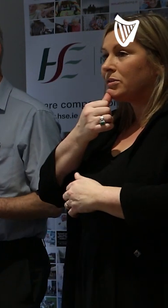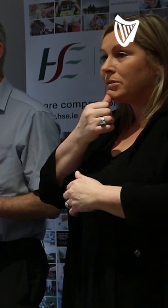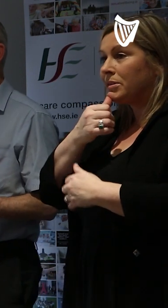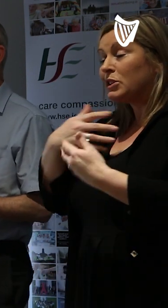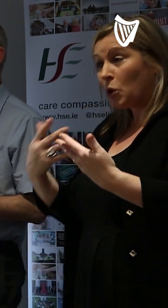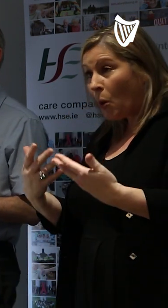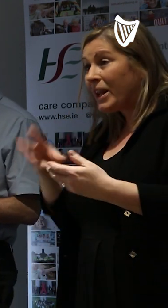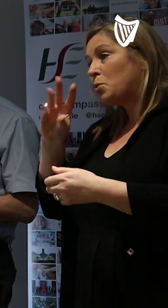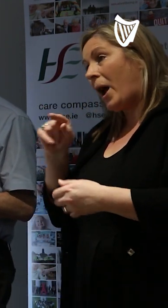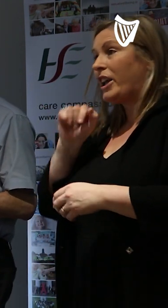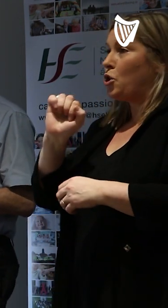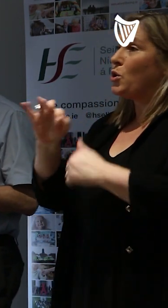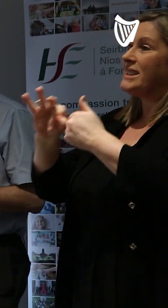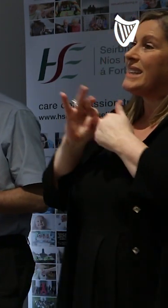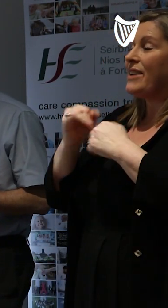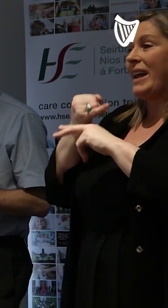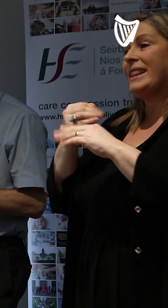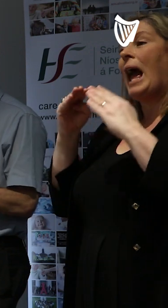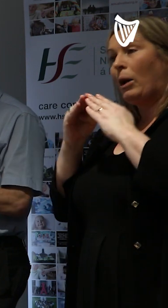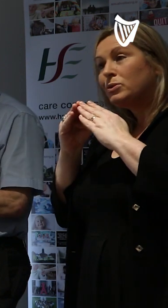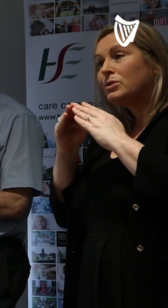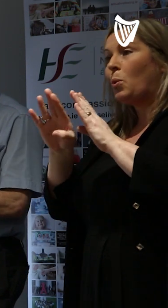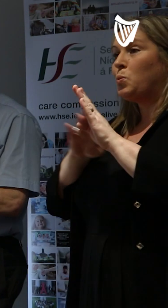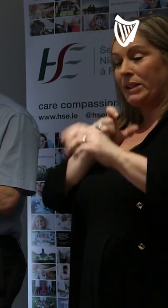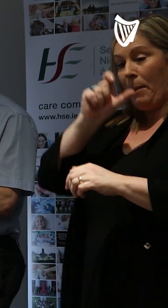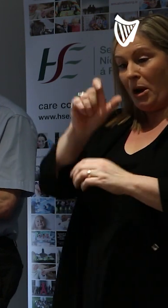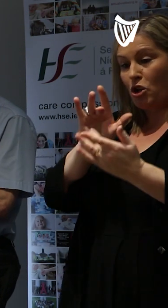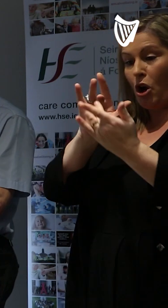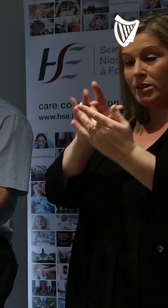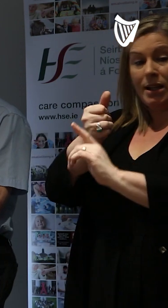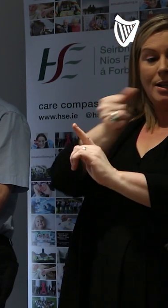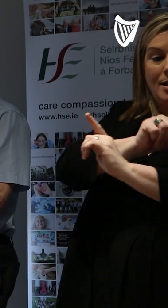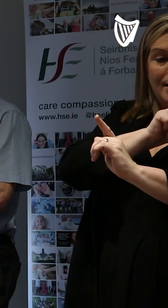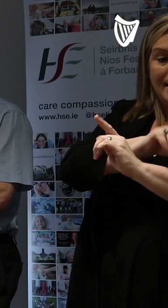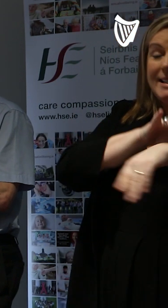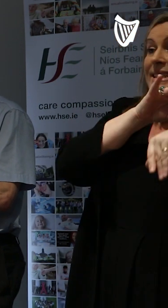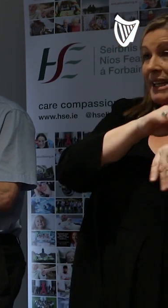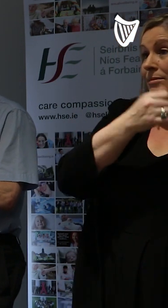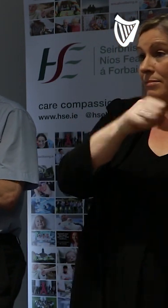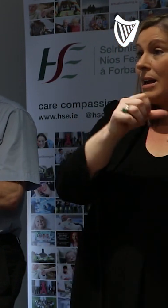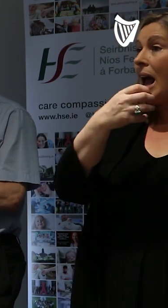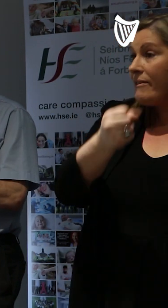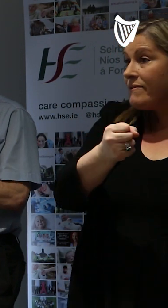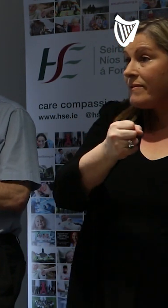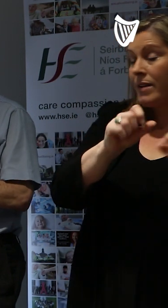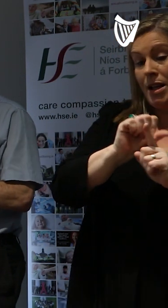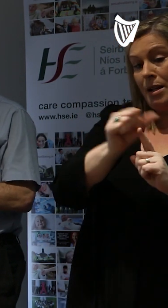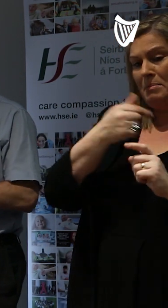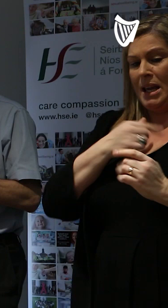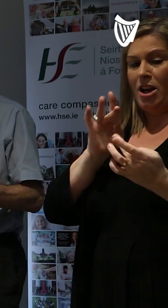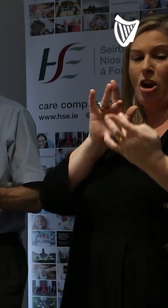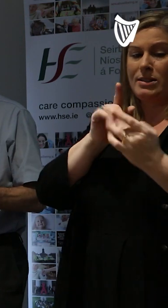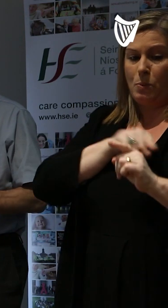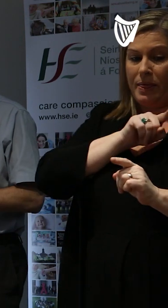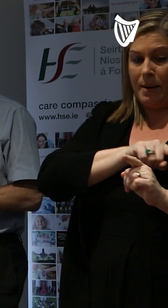So, therefore, if I am living in the house of a contact, but the person who is a contact as well, the chance that I'm taking